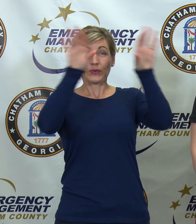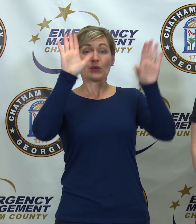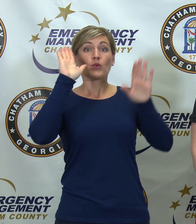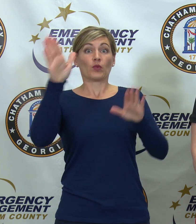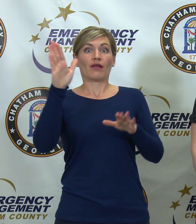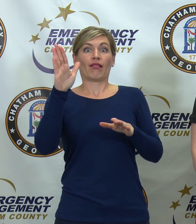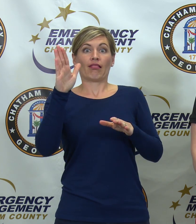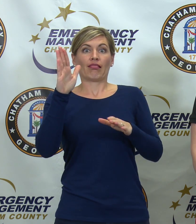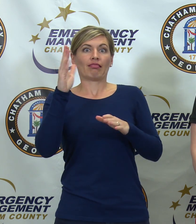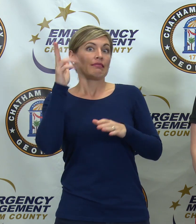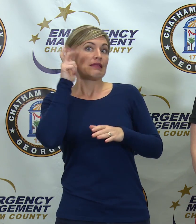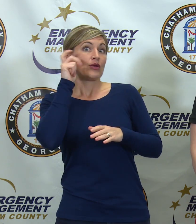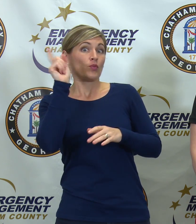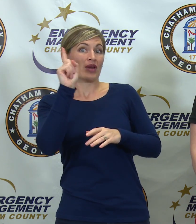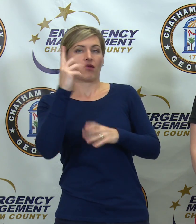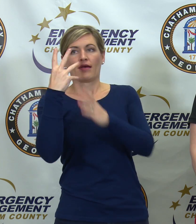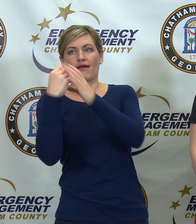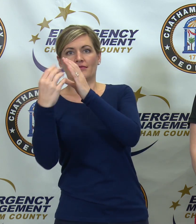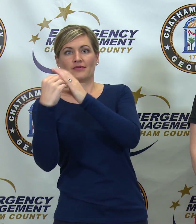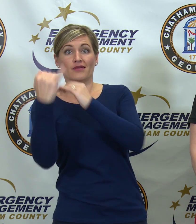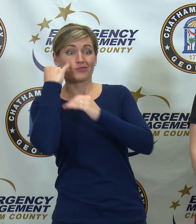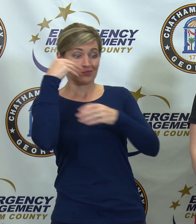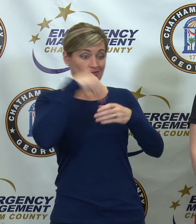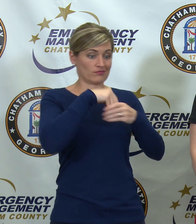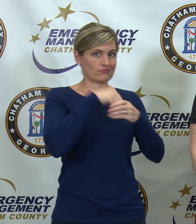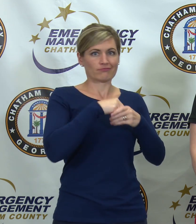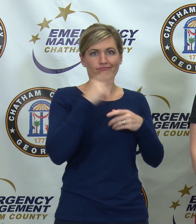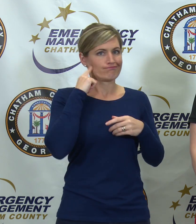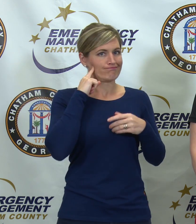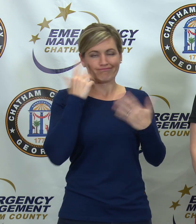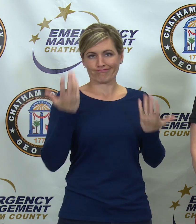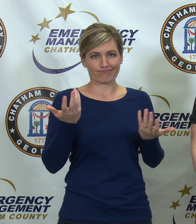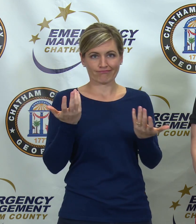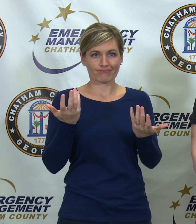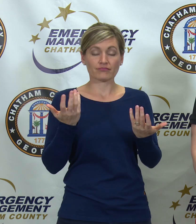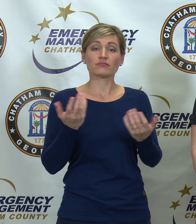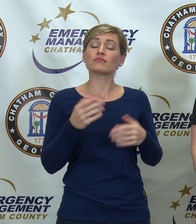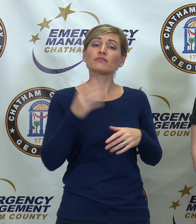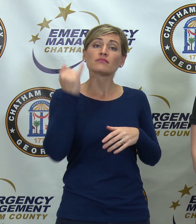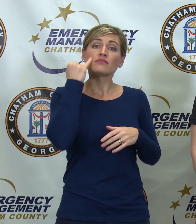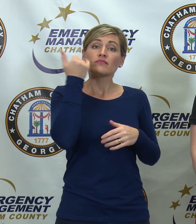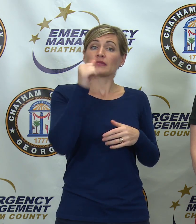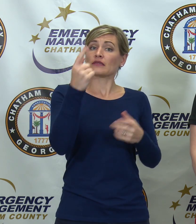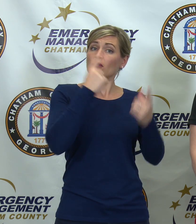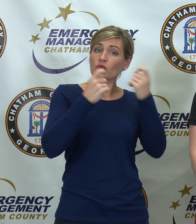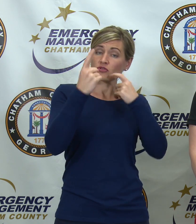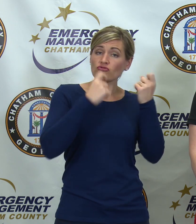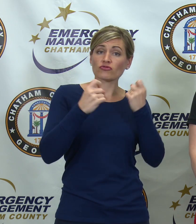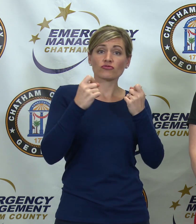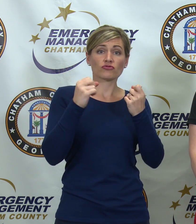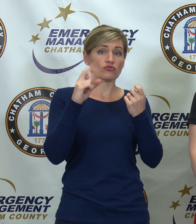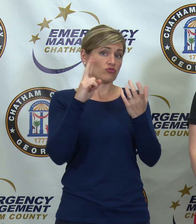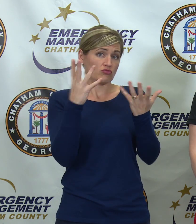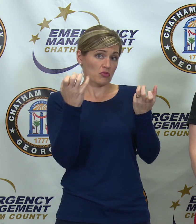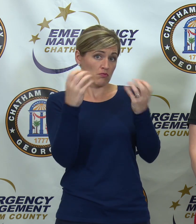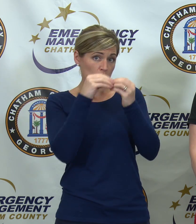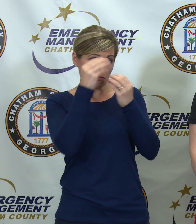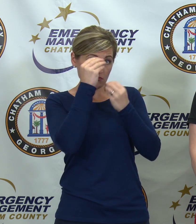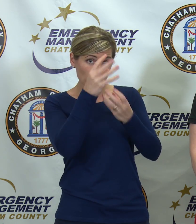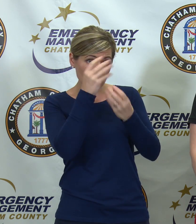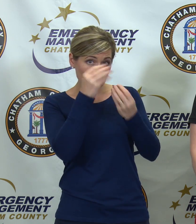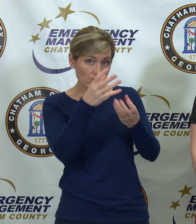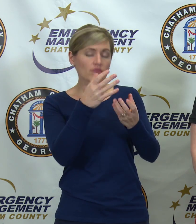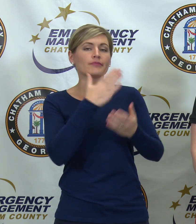and warn individuals to move indoors. If you have any questions or concerns regarding tornado safety,